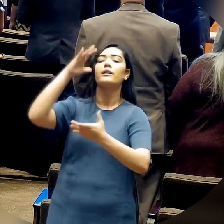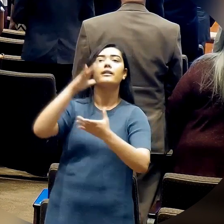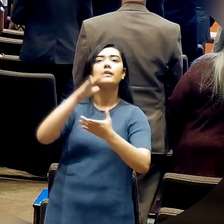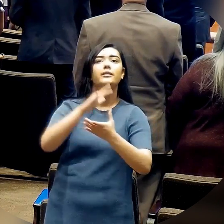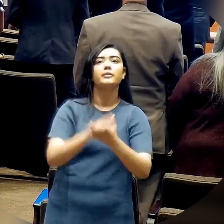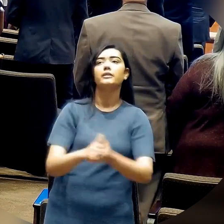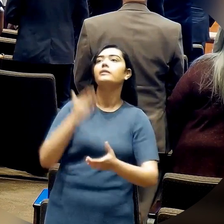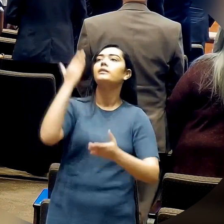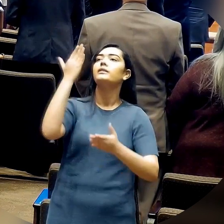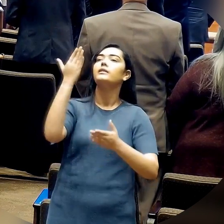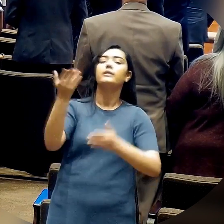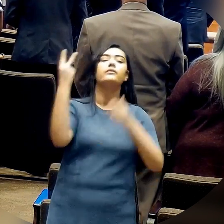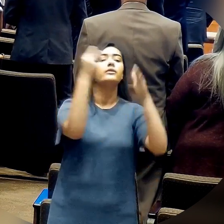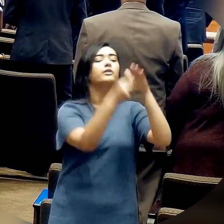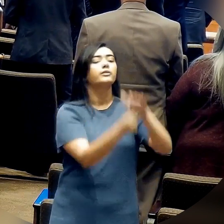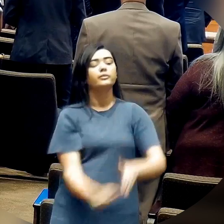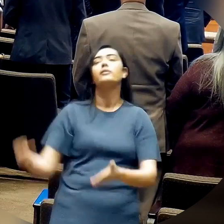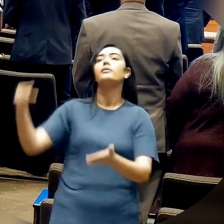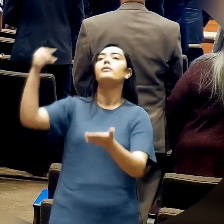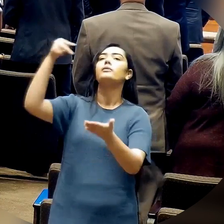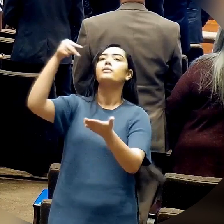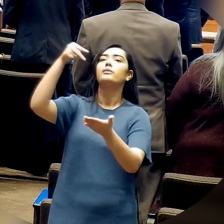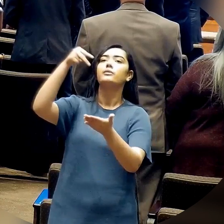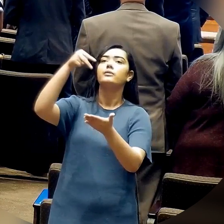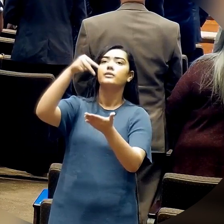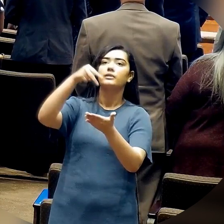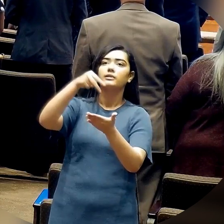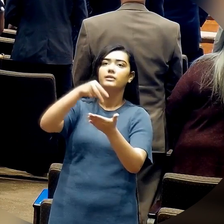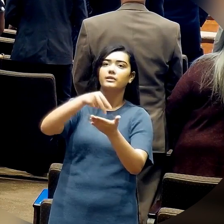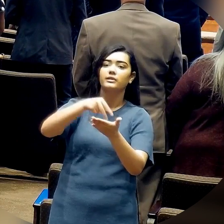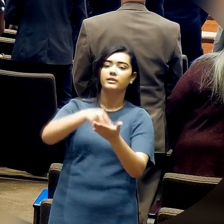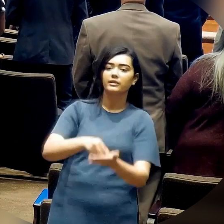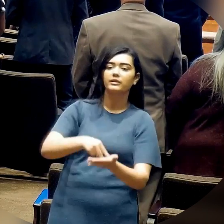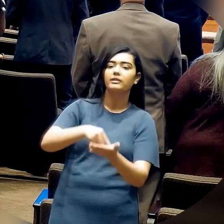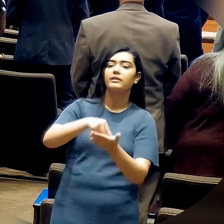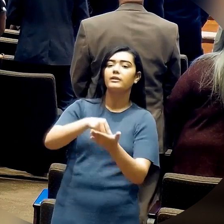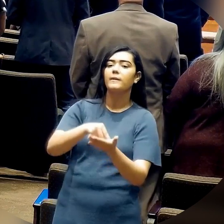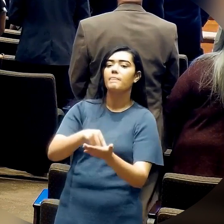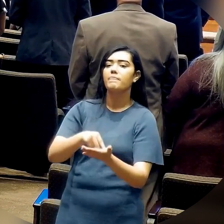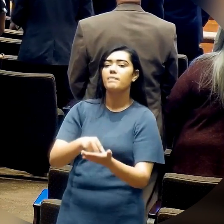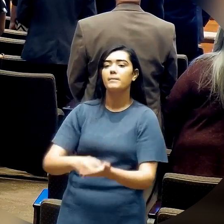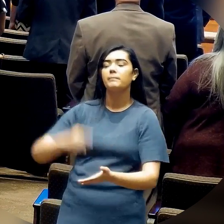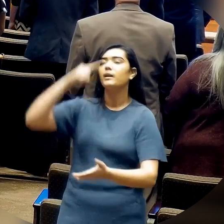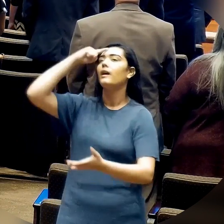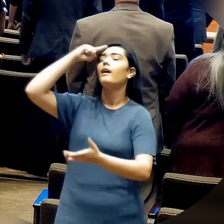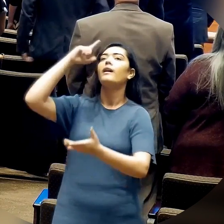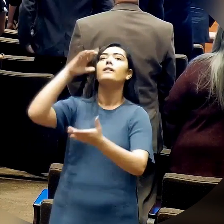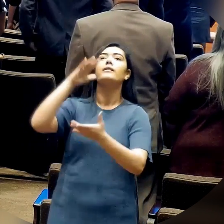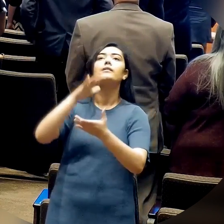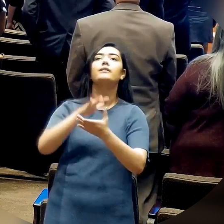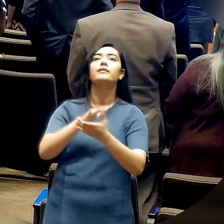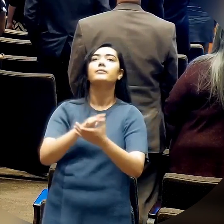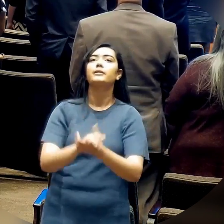believe in you. again. I believe